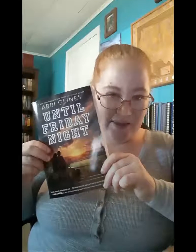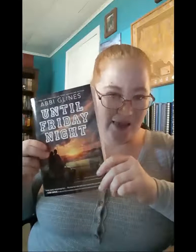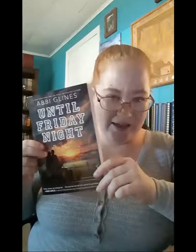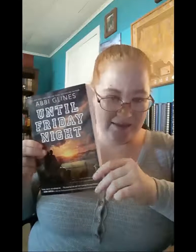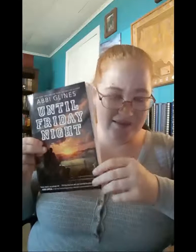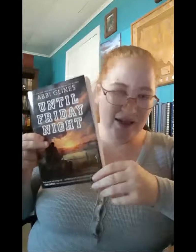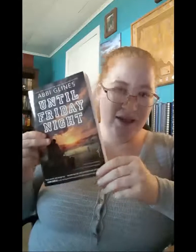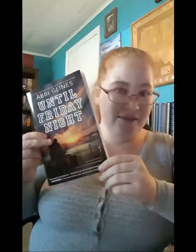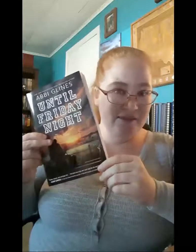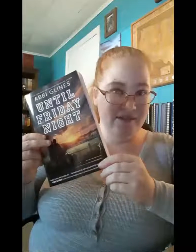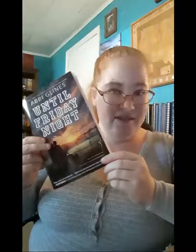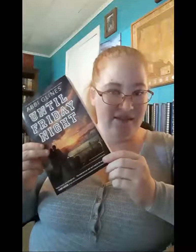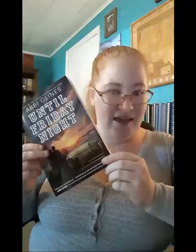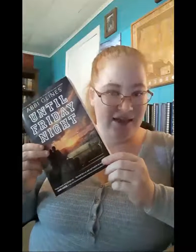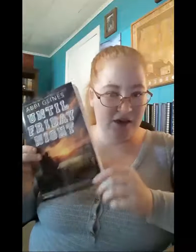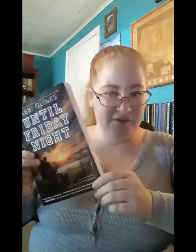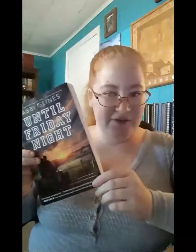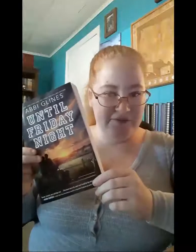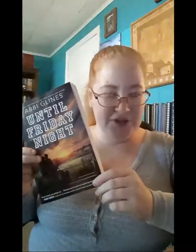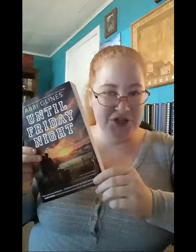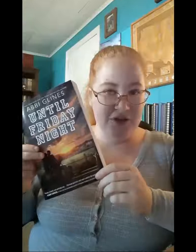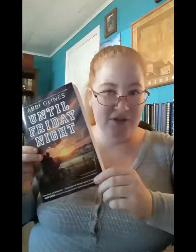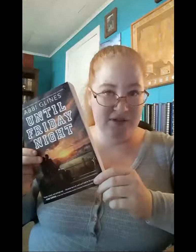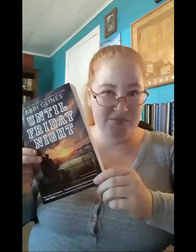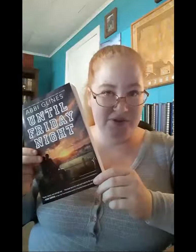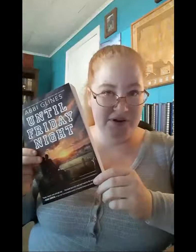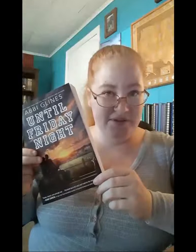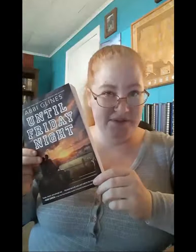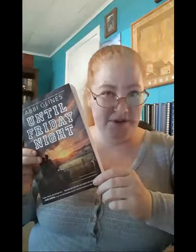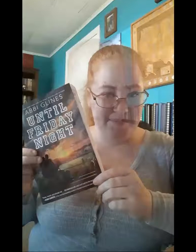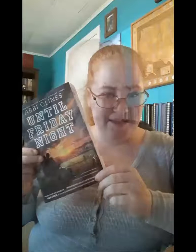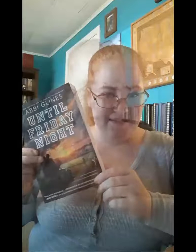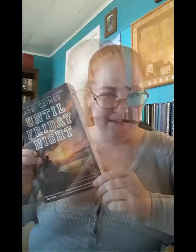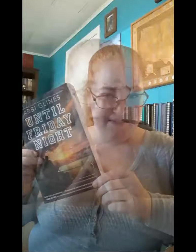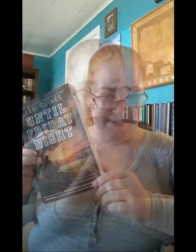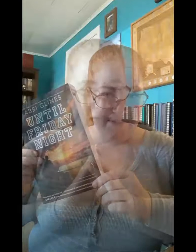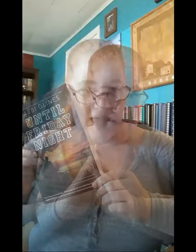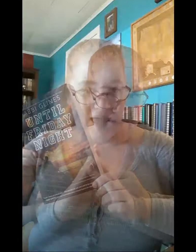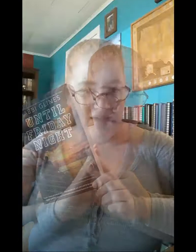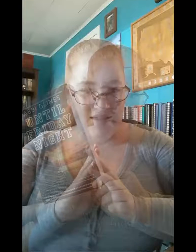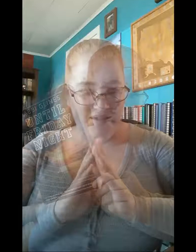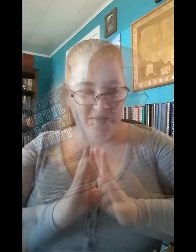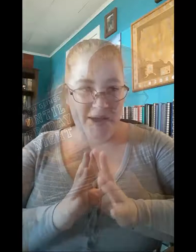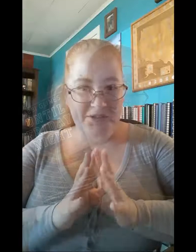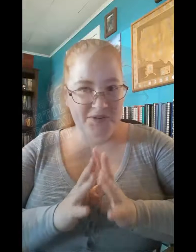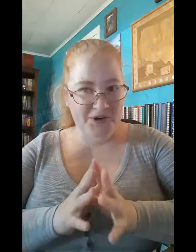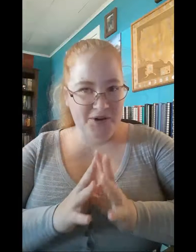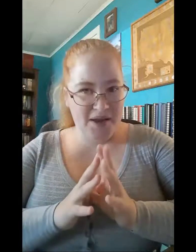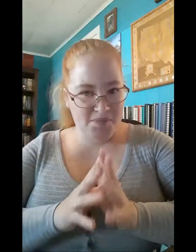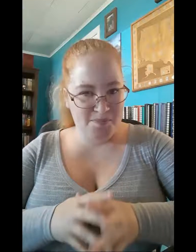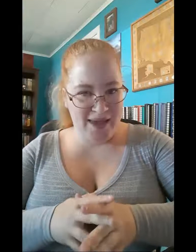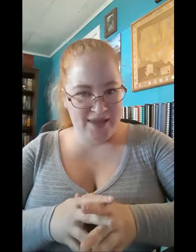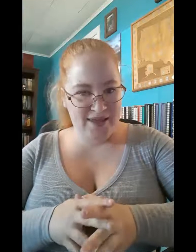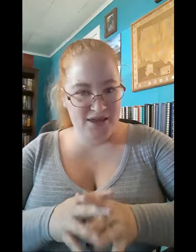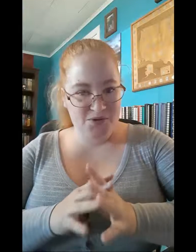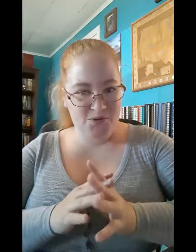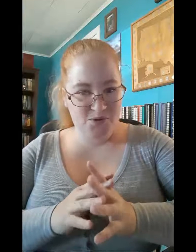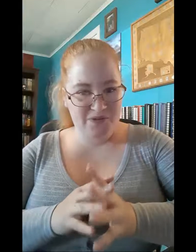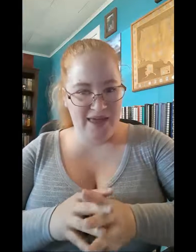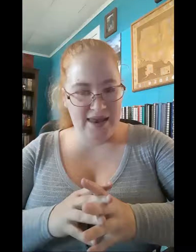Glynes. This is a young adult fiction contemporary romance novel, and it's about this girl named Maggie whose dad